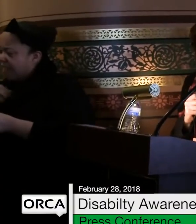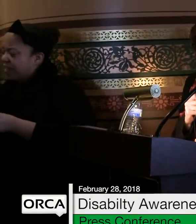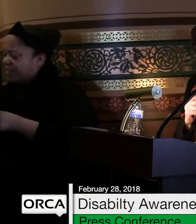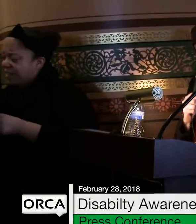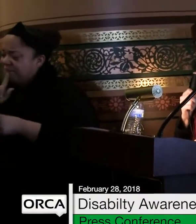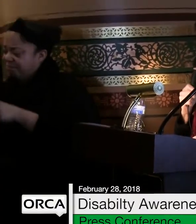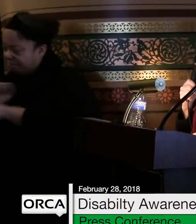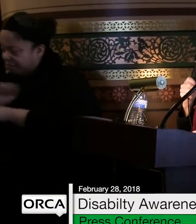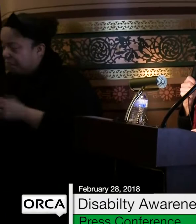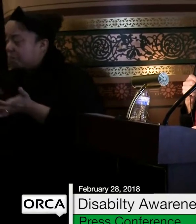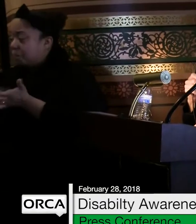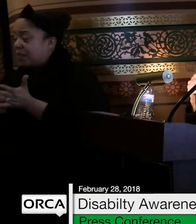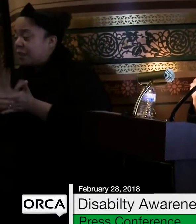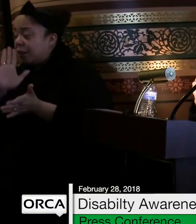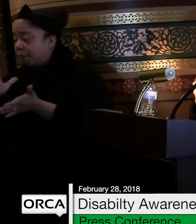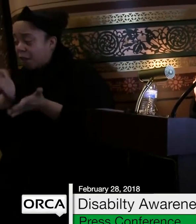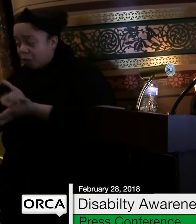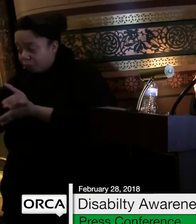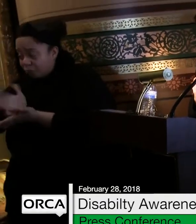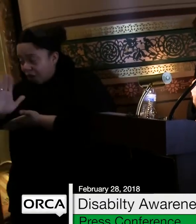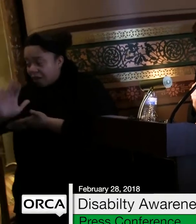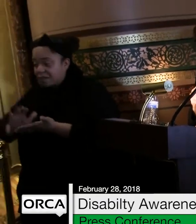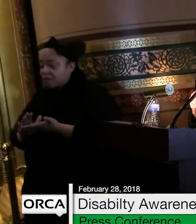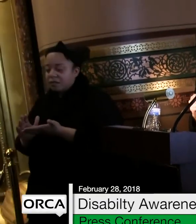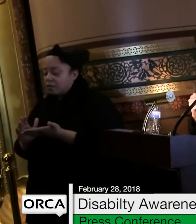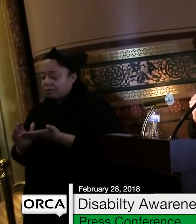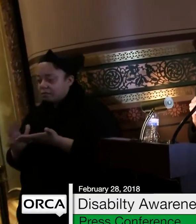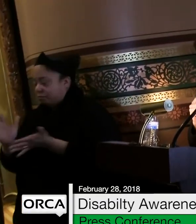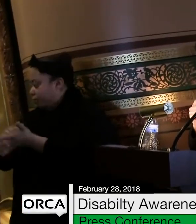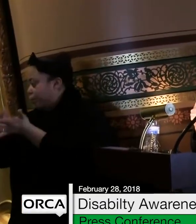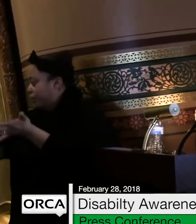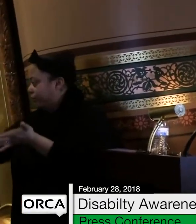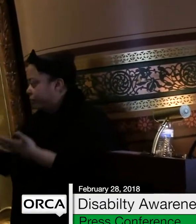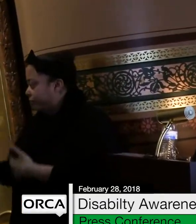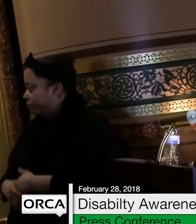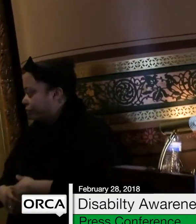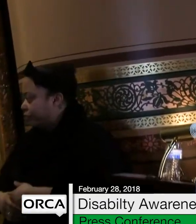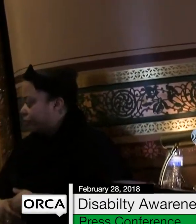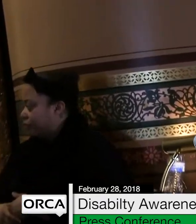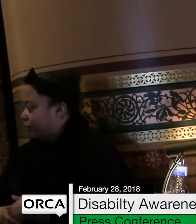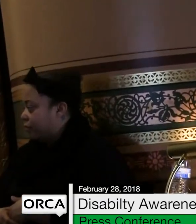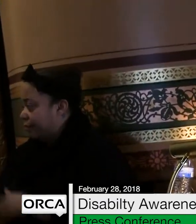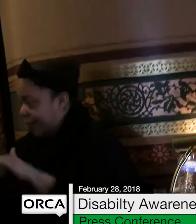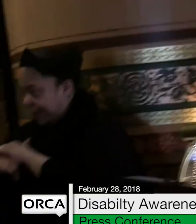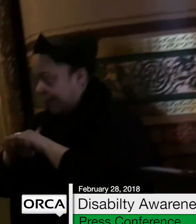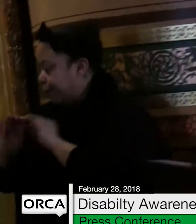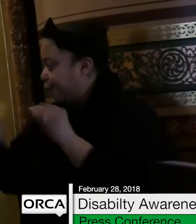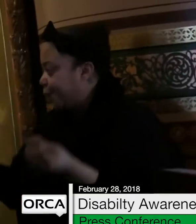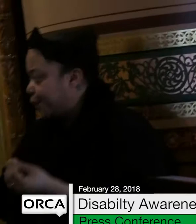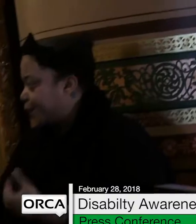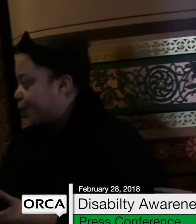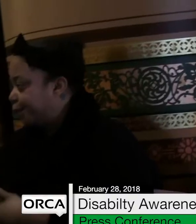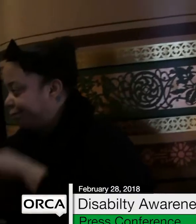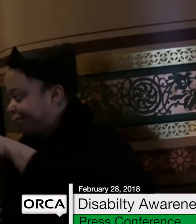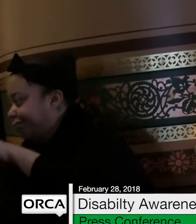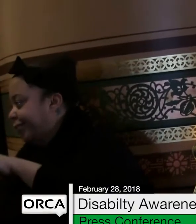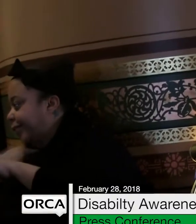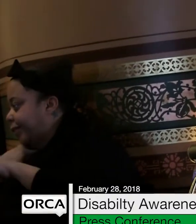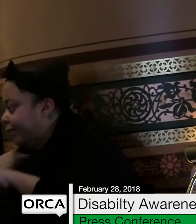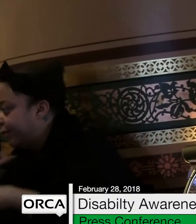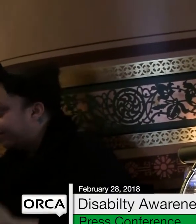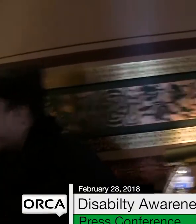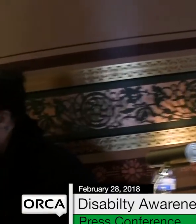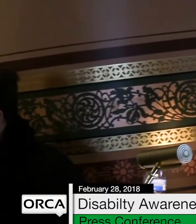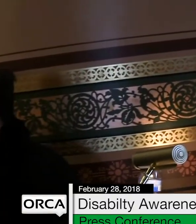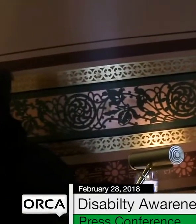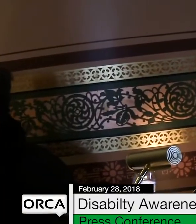delivery of special education services to students with disabilities is a violation of their rights under the IDEA. As the bill moves